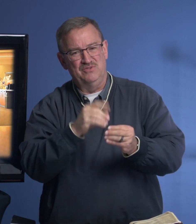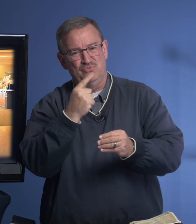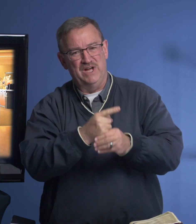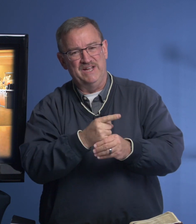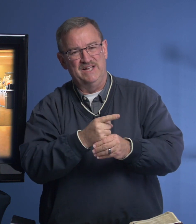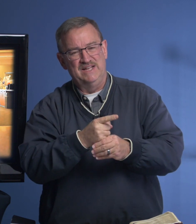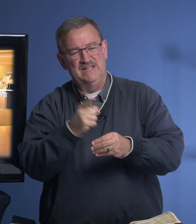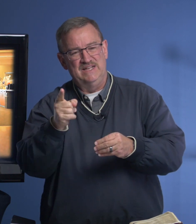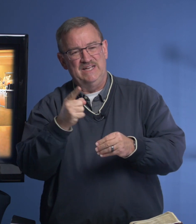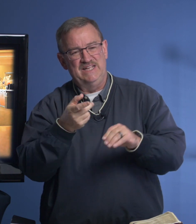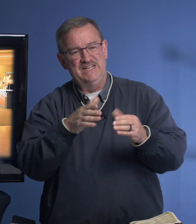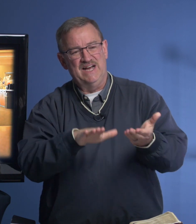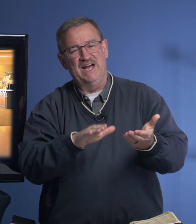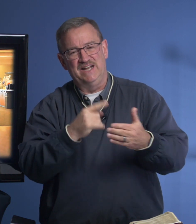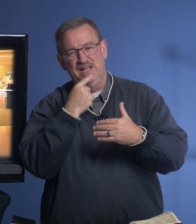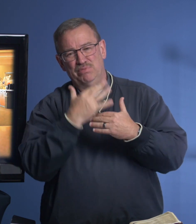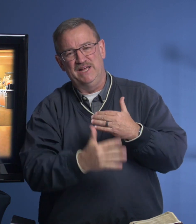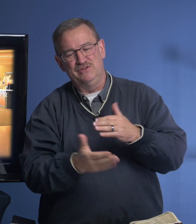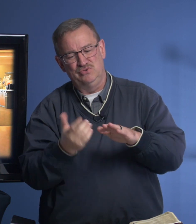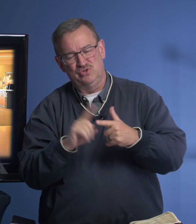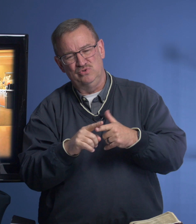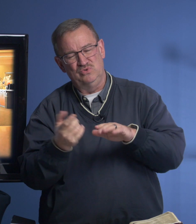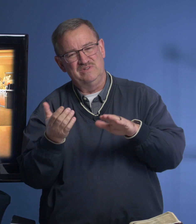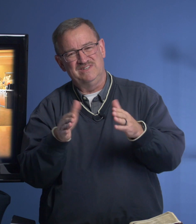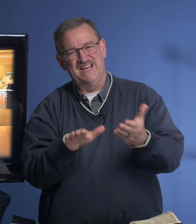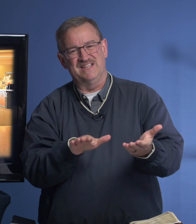right, and he died. He bled to death.